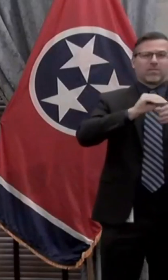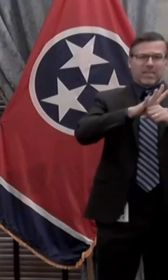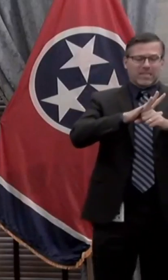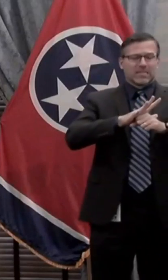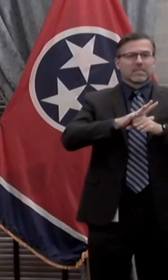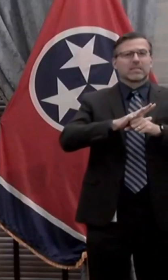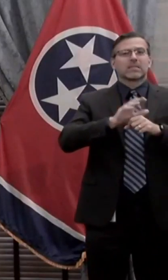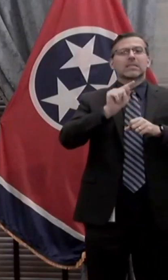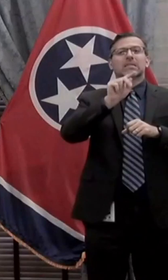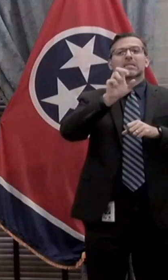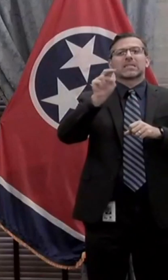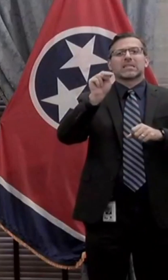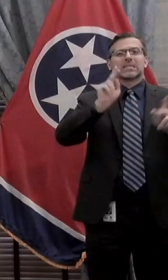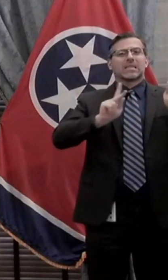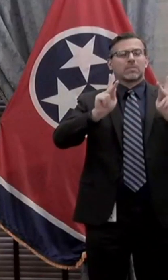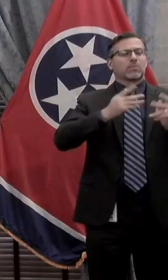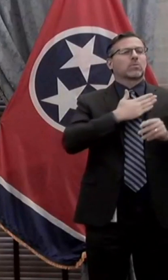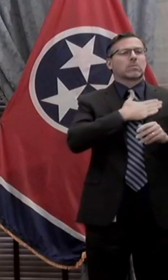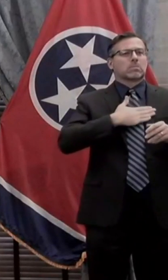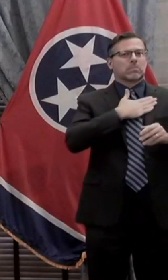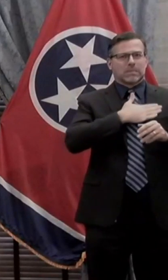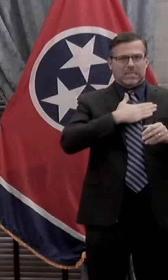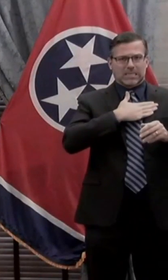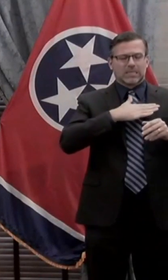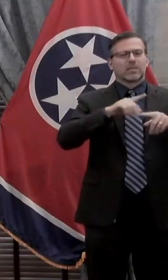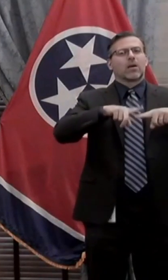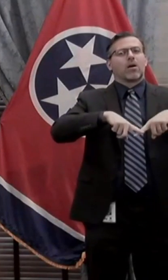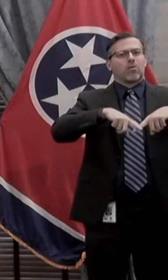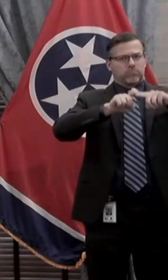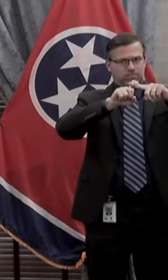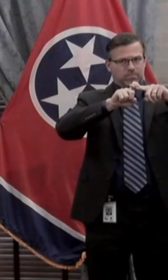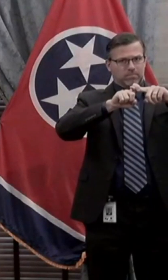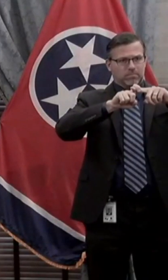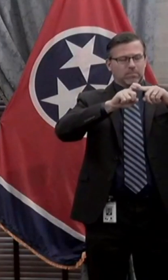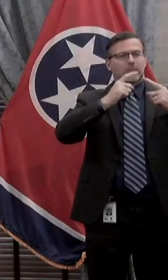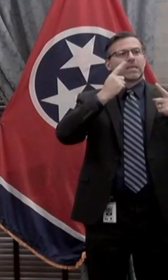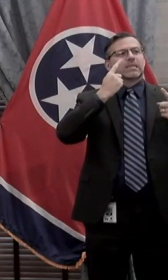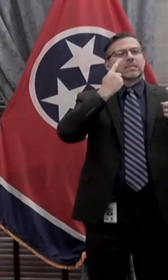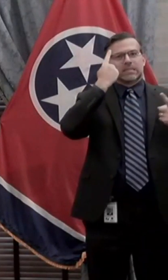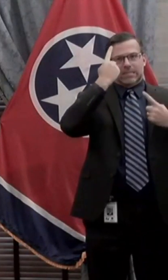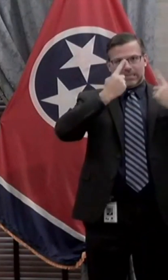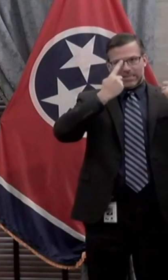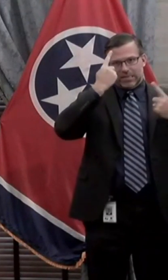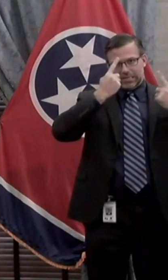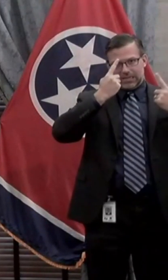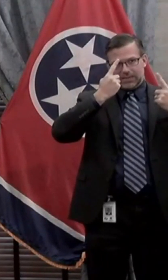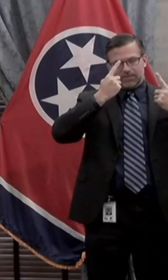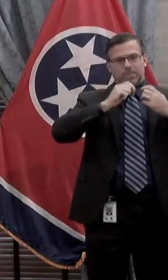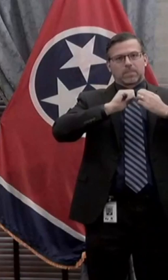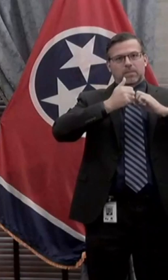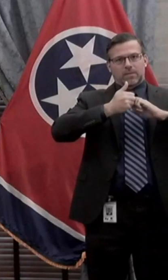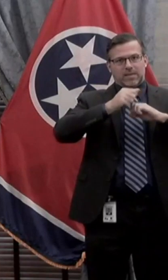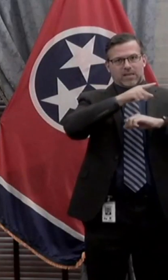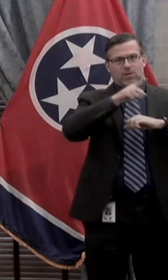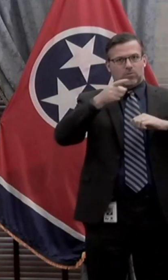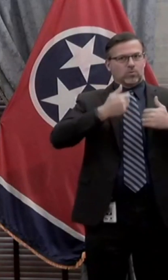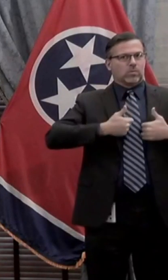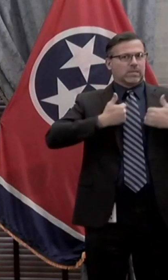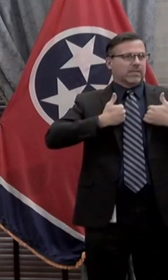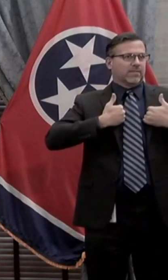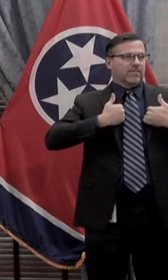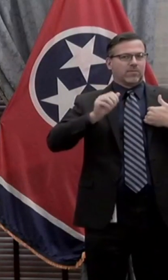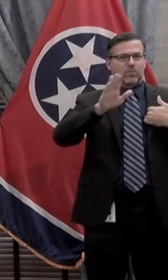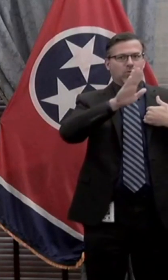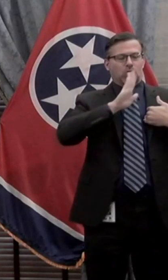Tennesseans to stop and think about how it is that they carry out their everyday